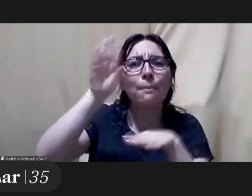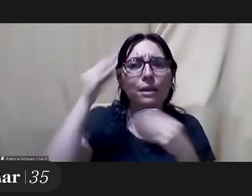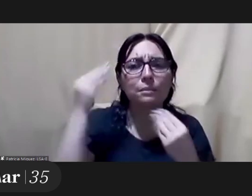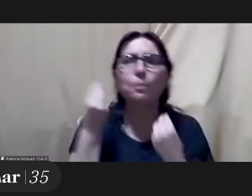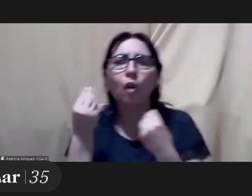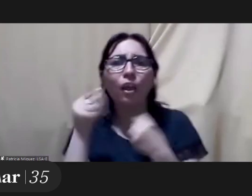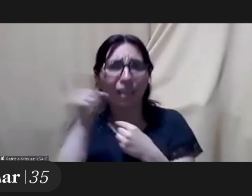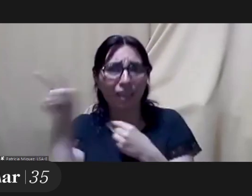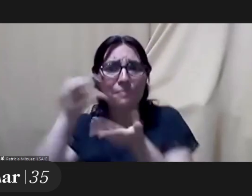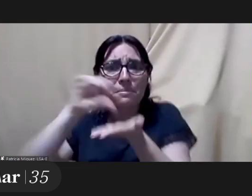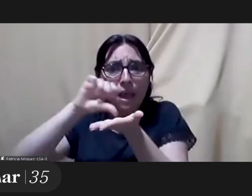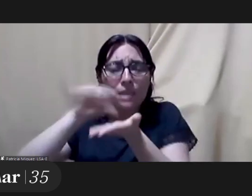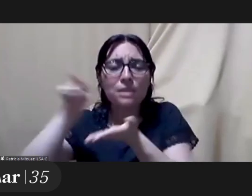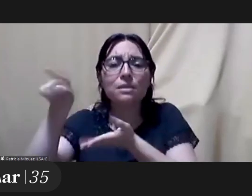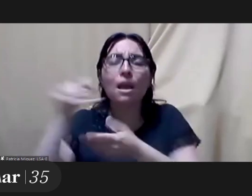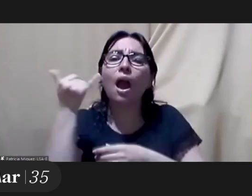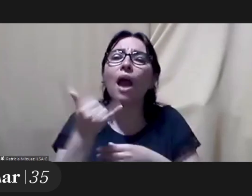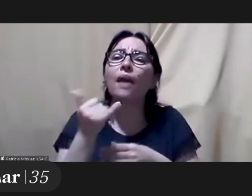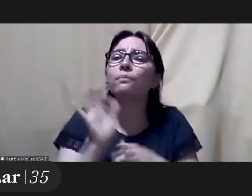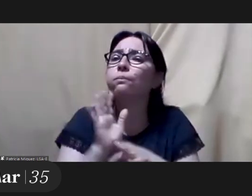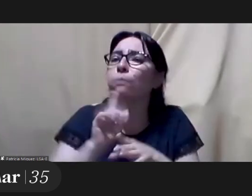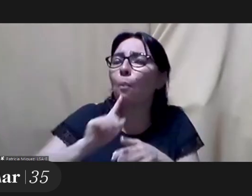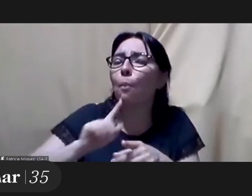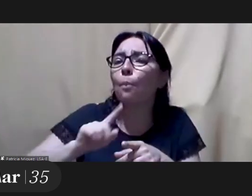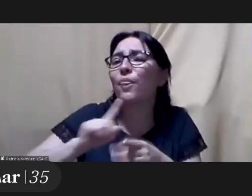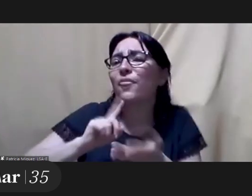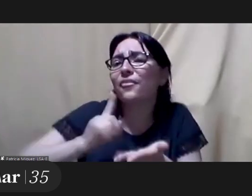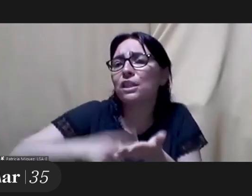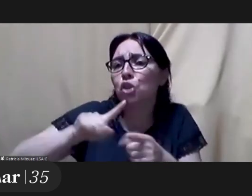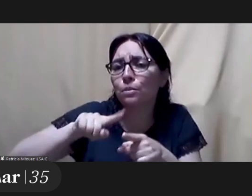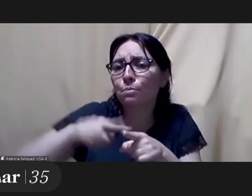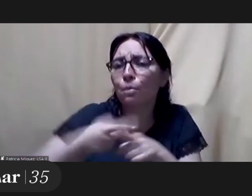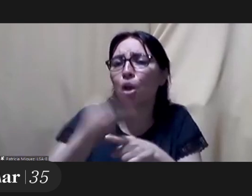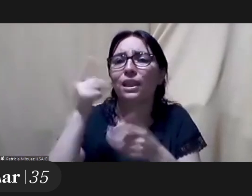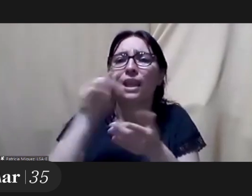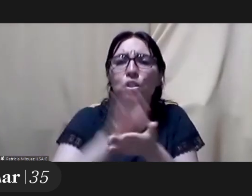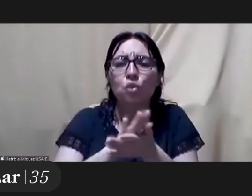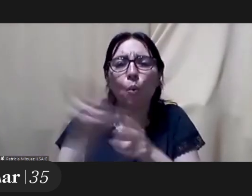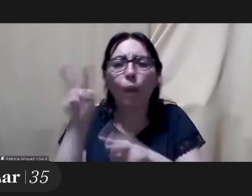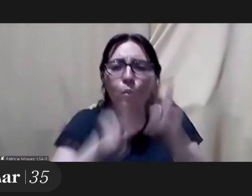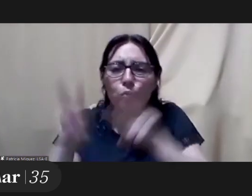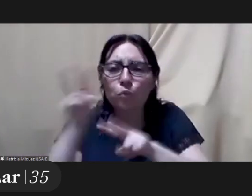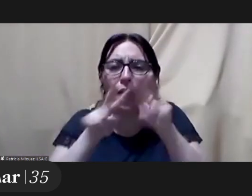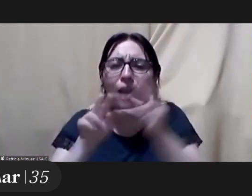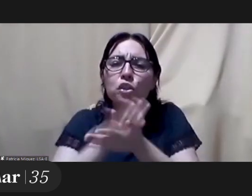have policies that focus on uh reconciliation